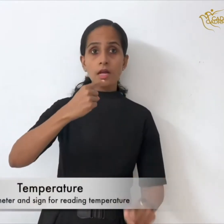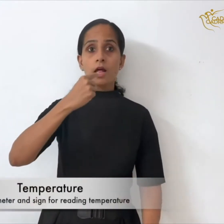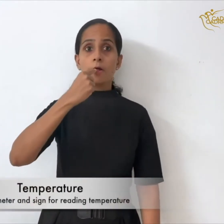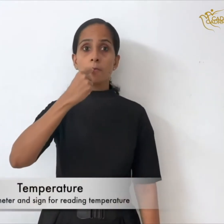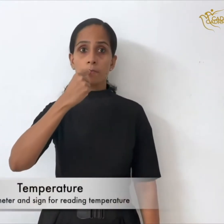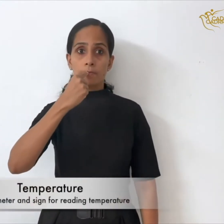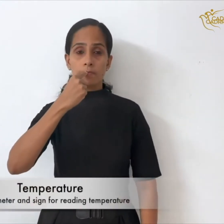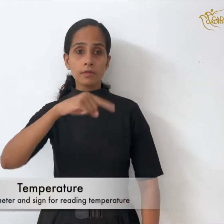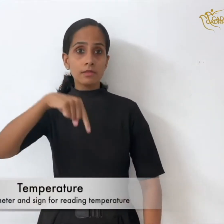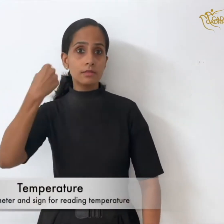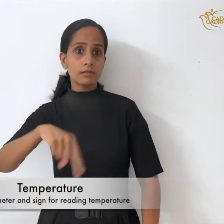temperature